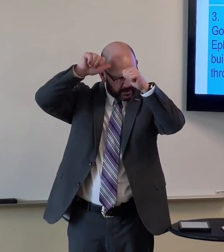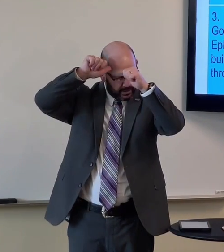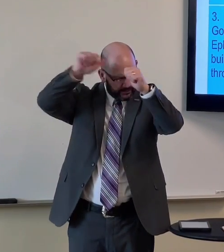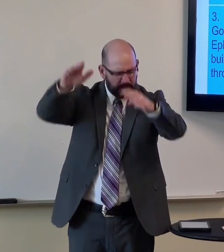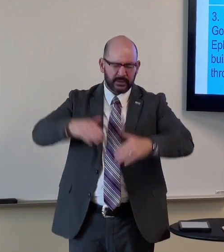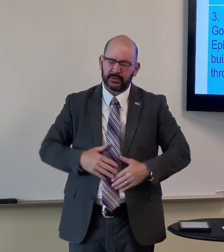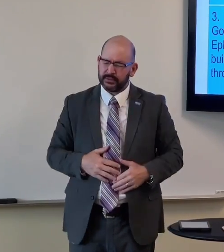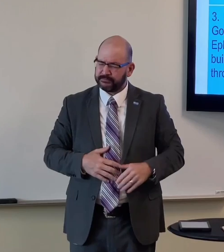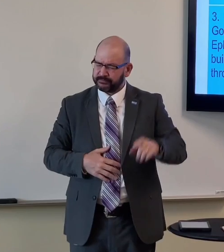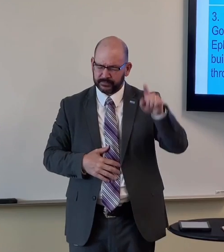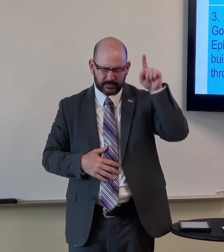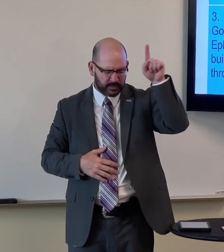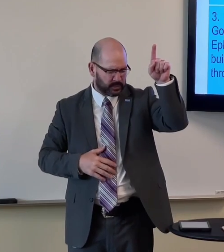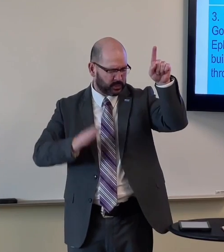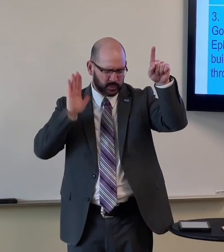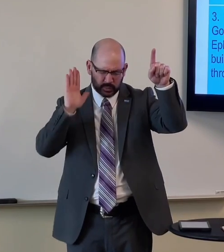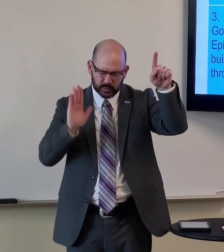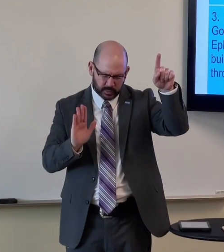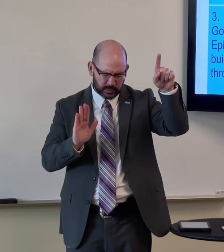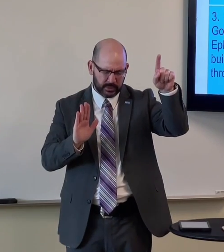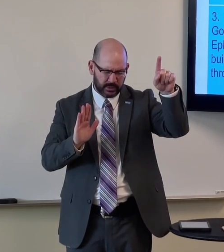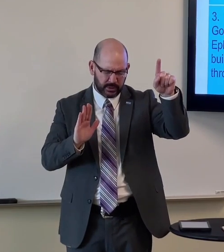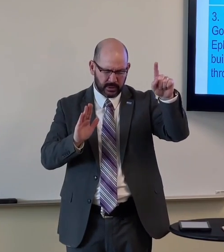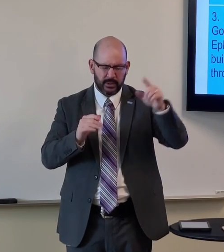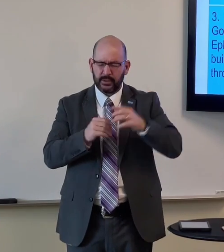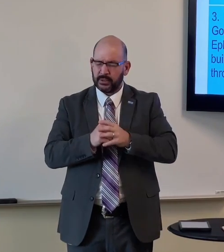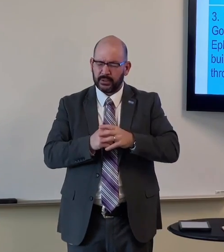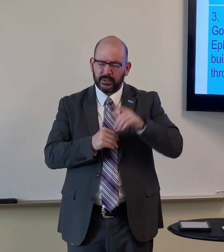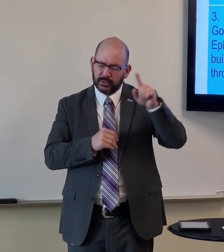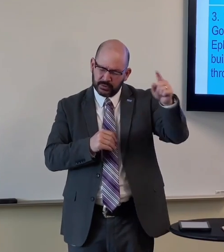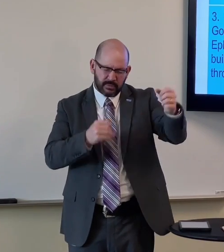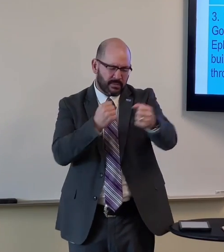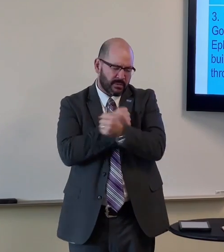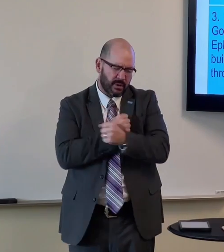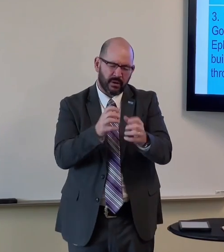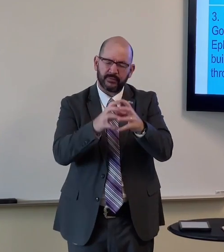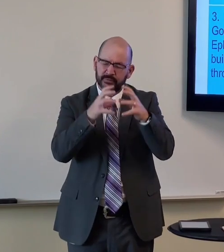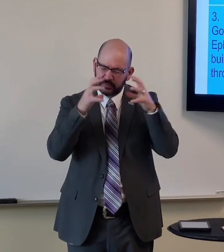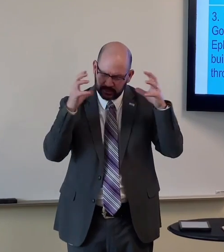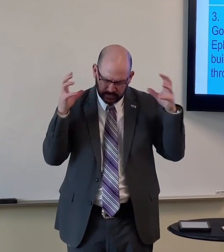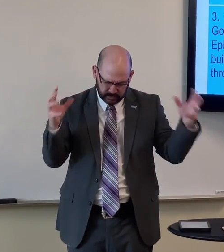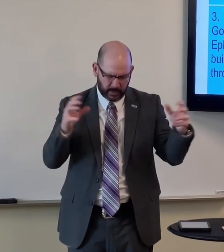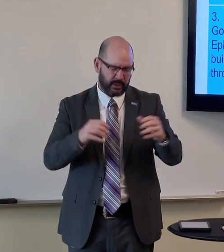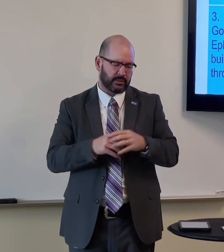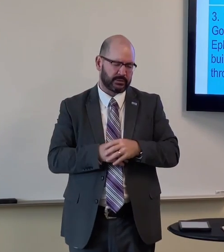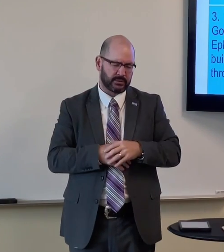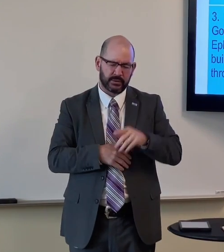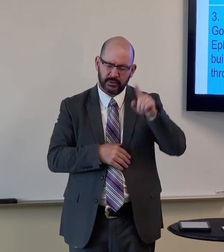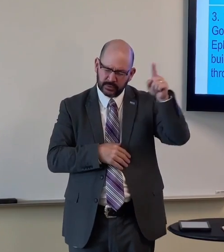Heavenly Father you are wonderful you love us so much